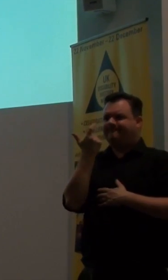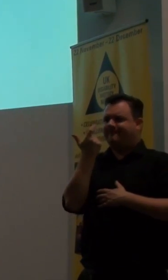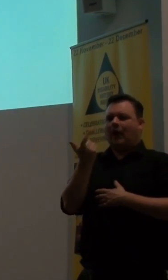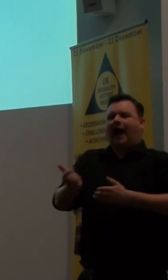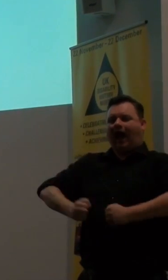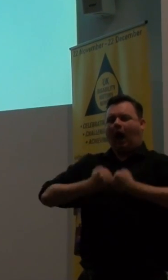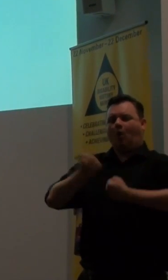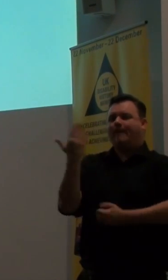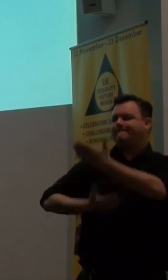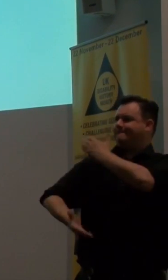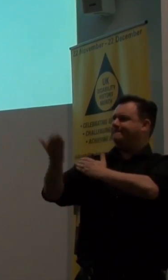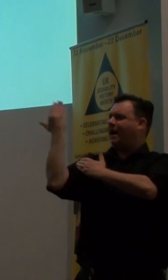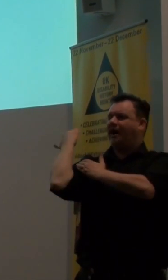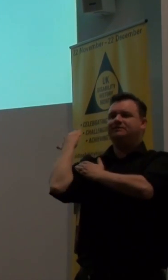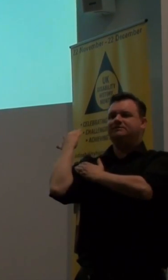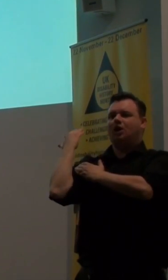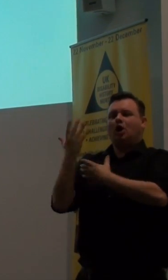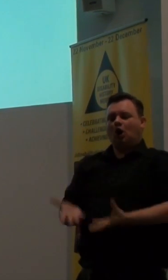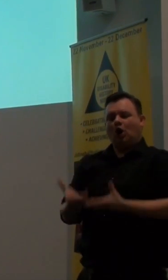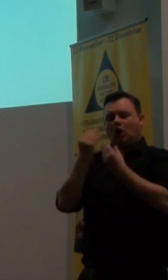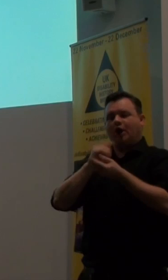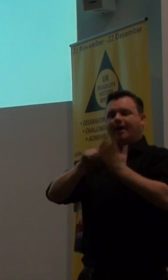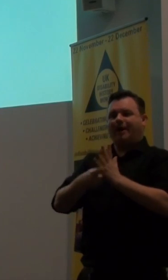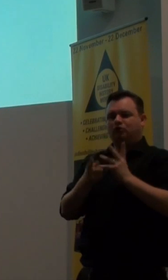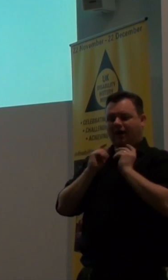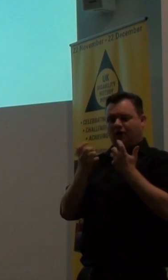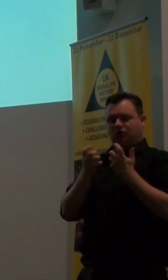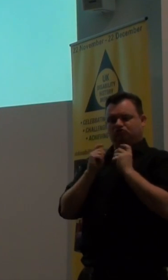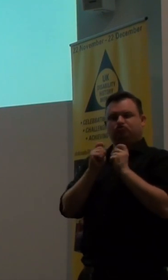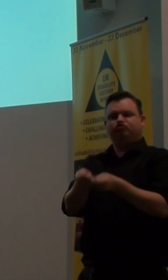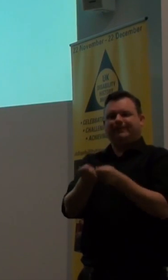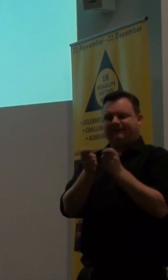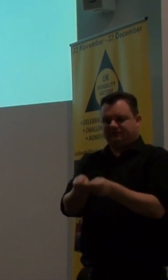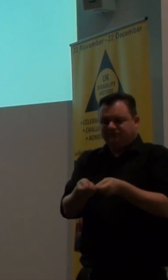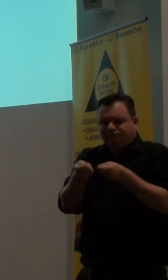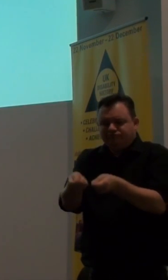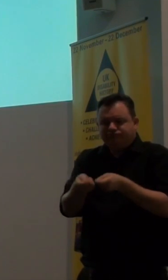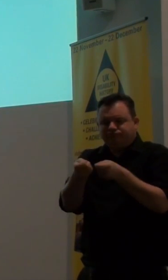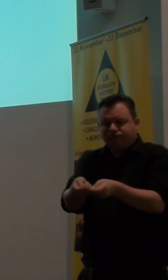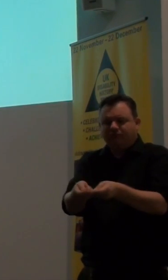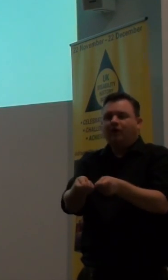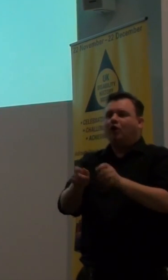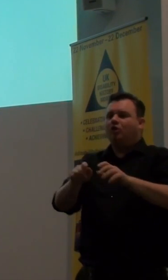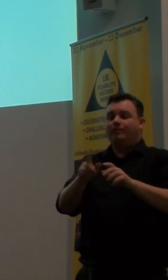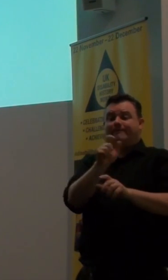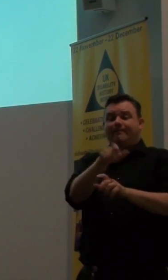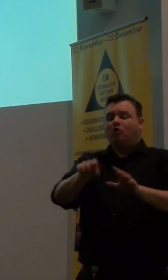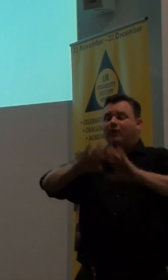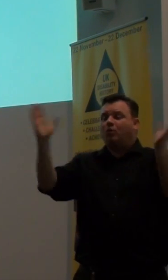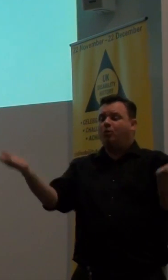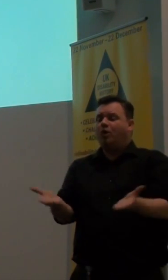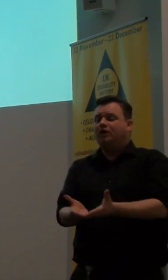we're about learning about the treatment of disabled people over the centuries around the world, and we're looking at our achievements,